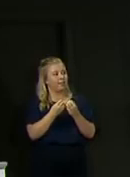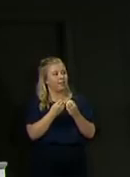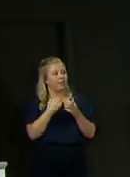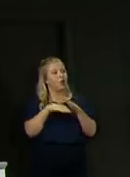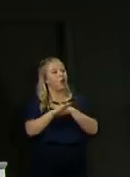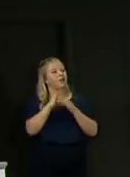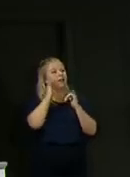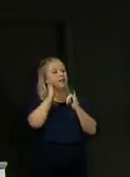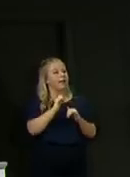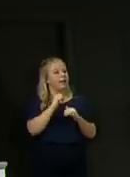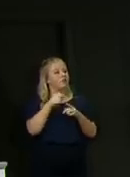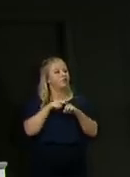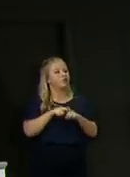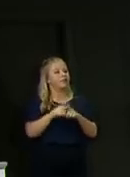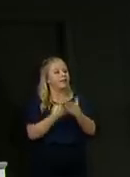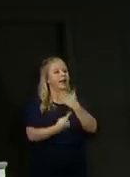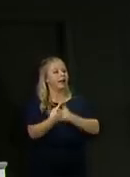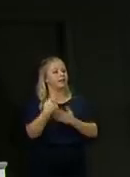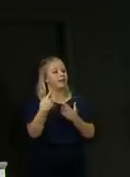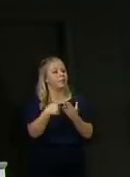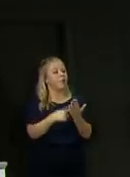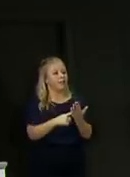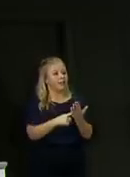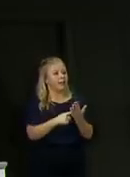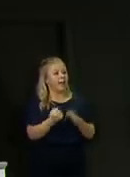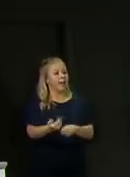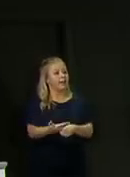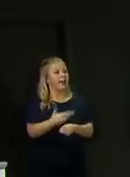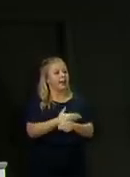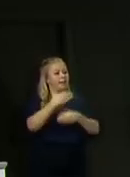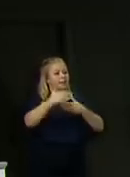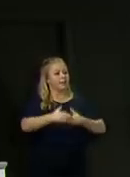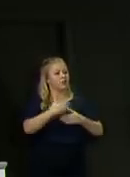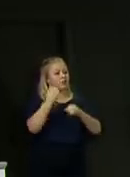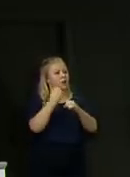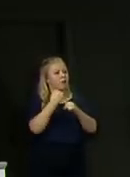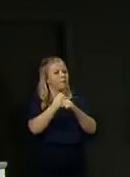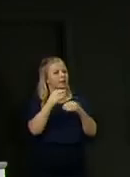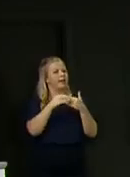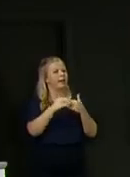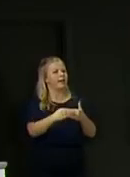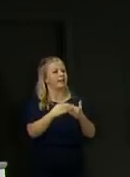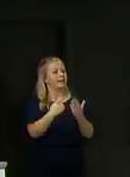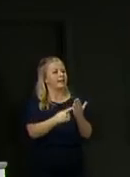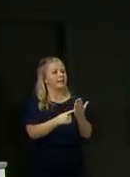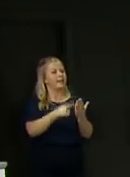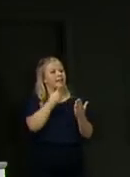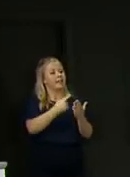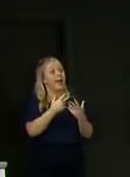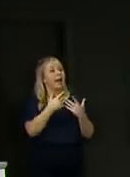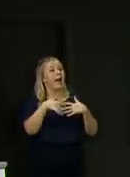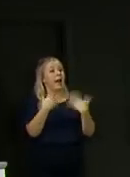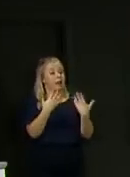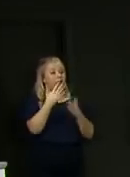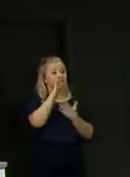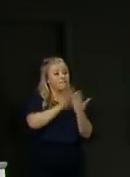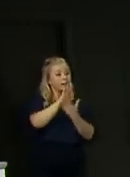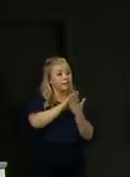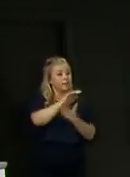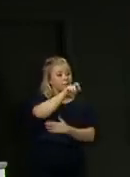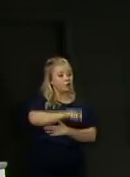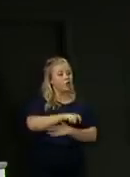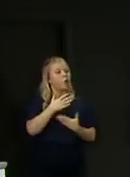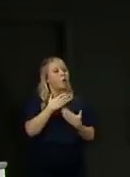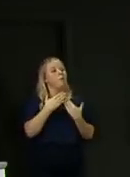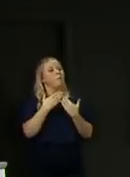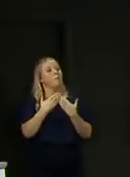and isolate policy. In the early stages of the government guidance, it said either a face-to-face contact or spending